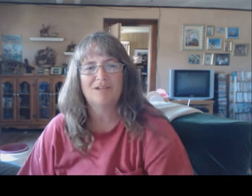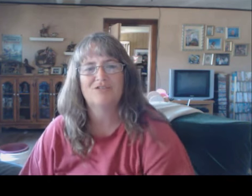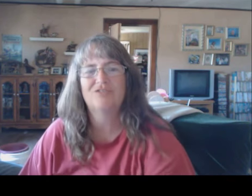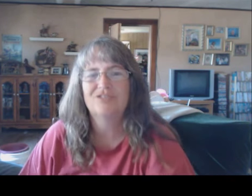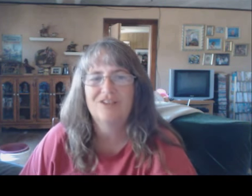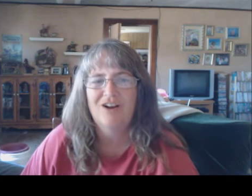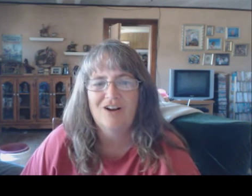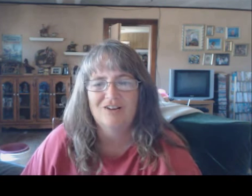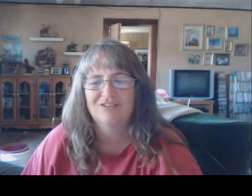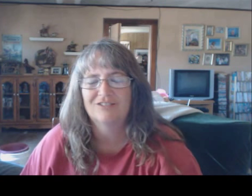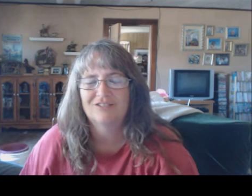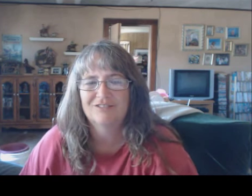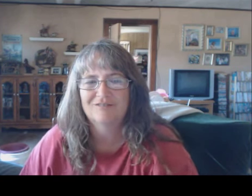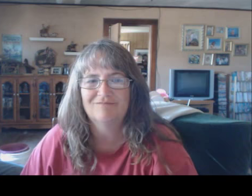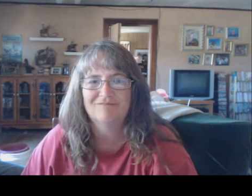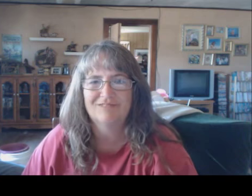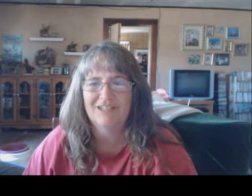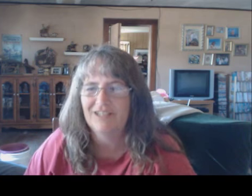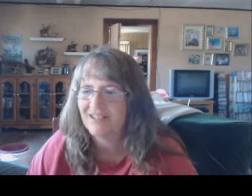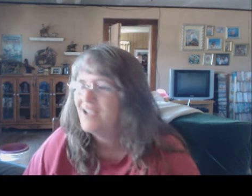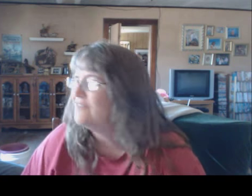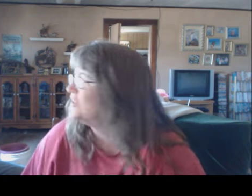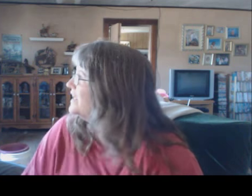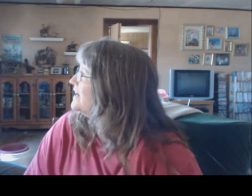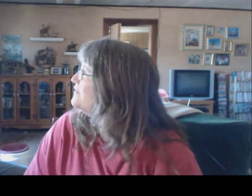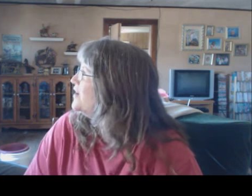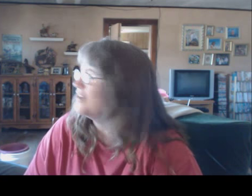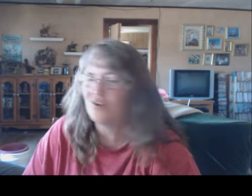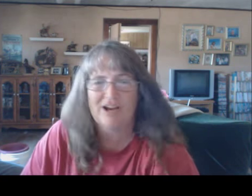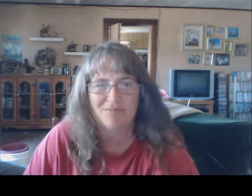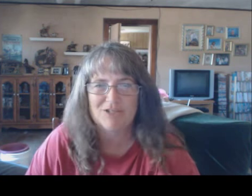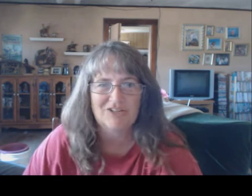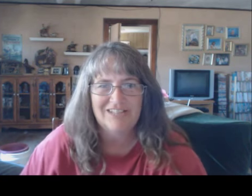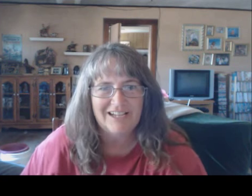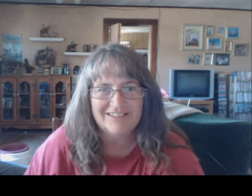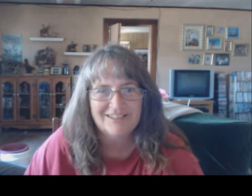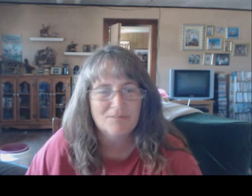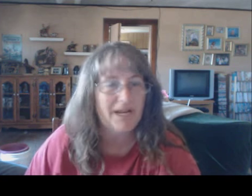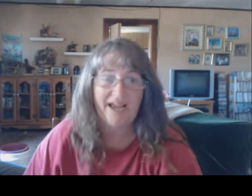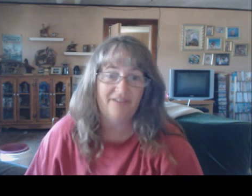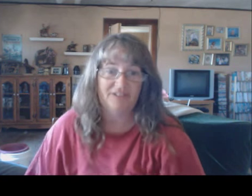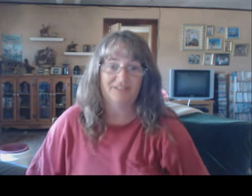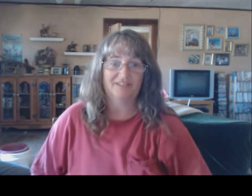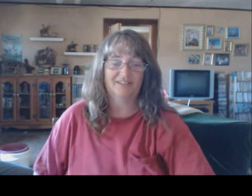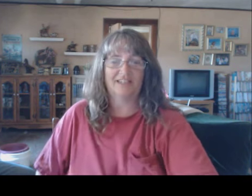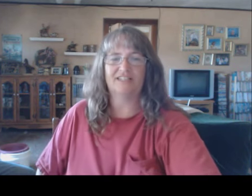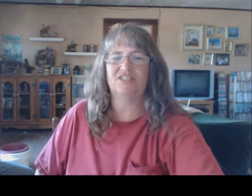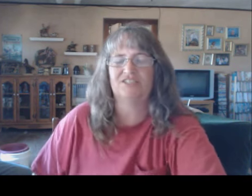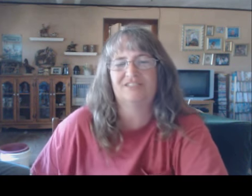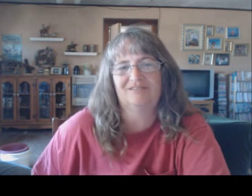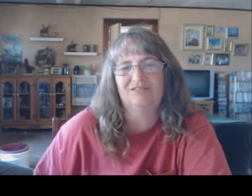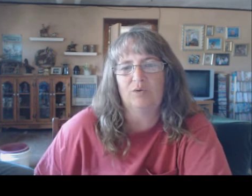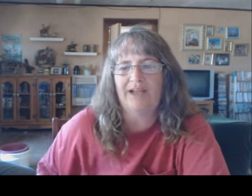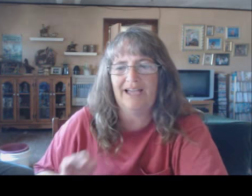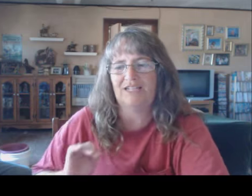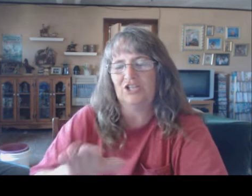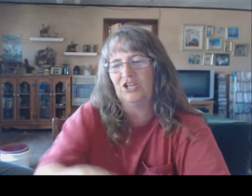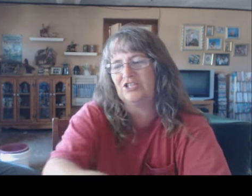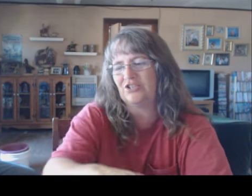muscles are... I feel like I fought cramps all night. But I haven't. It just... The way I had to launch